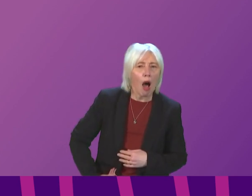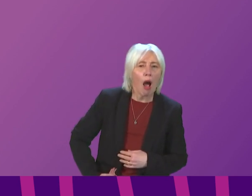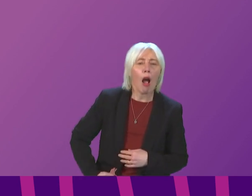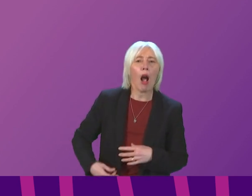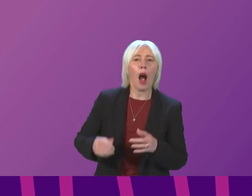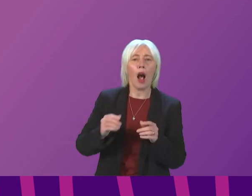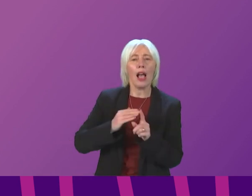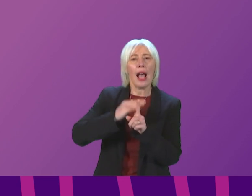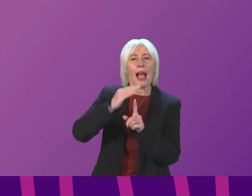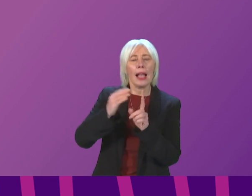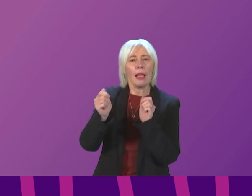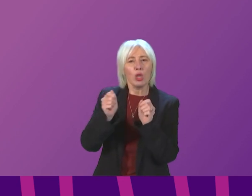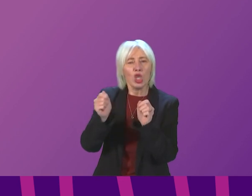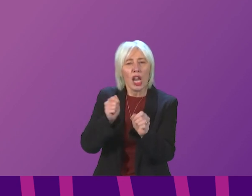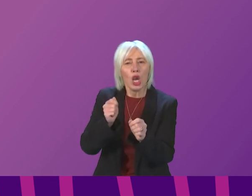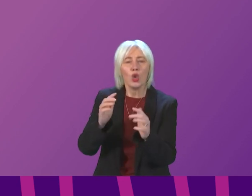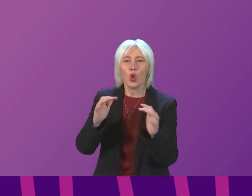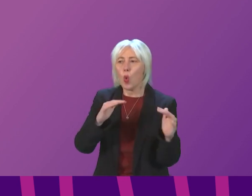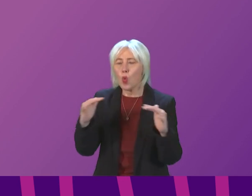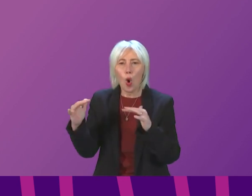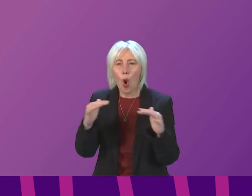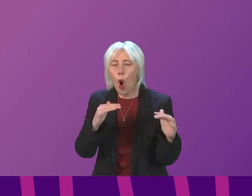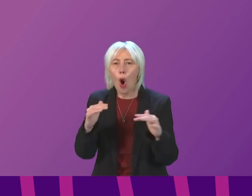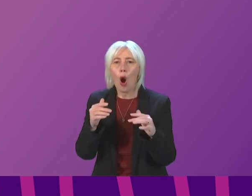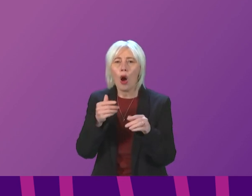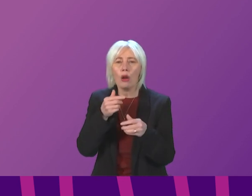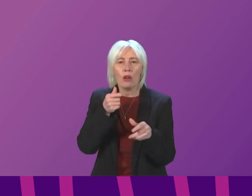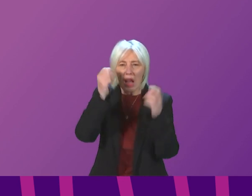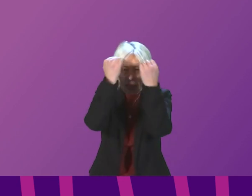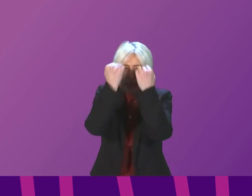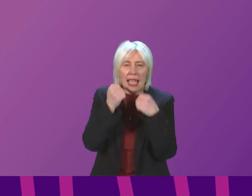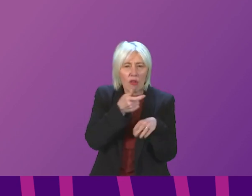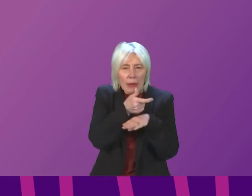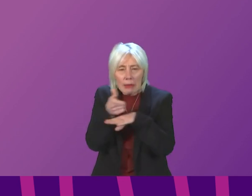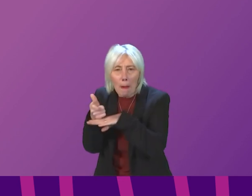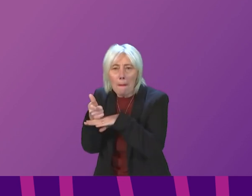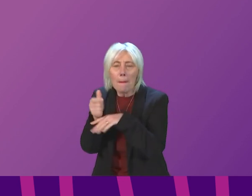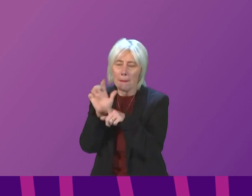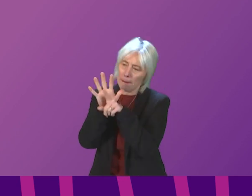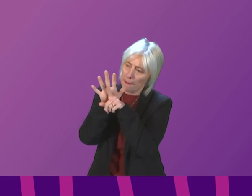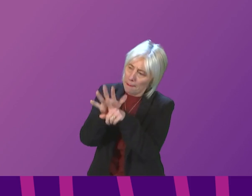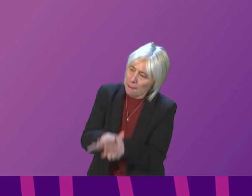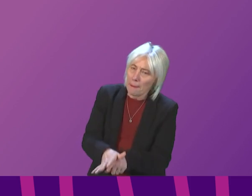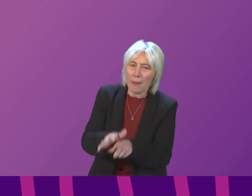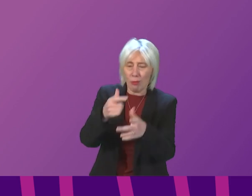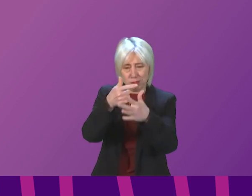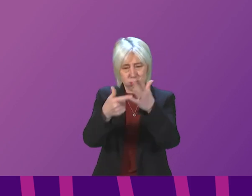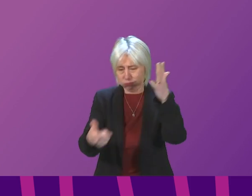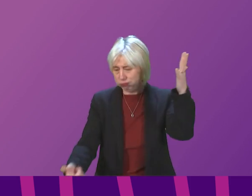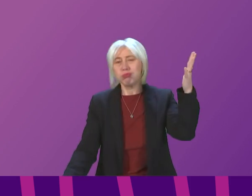change, war, terrorism, discrimination, the last is endless.